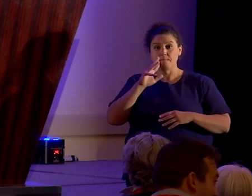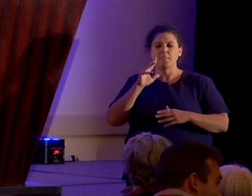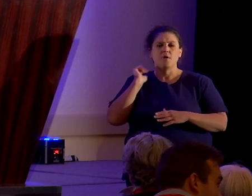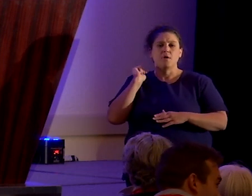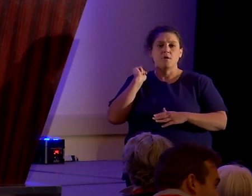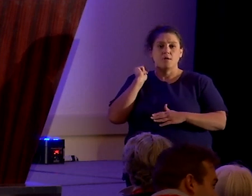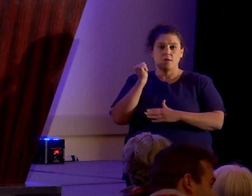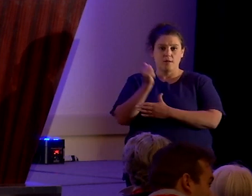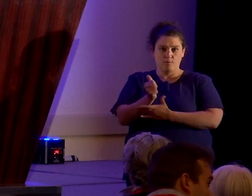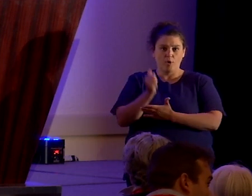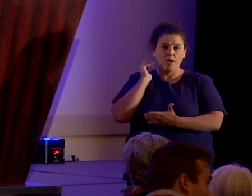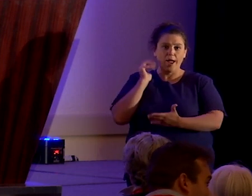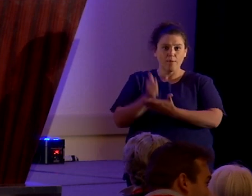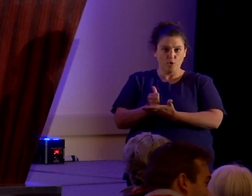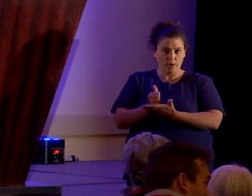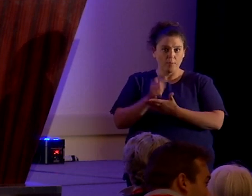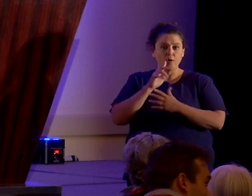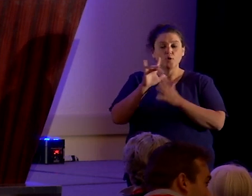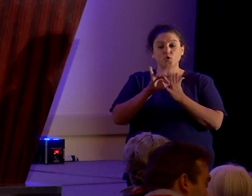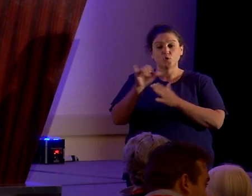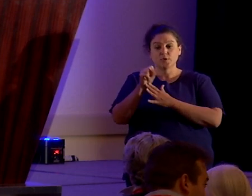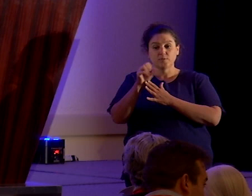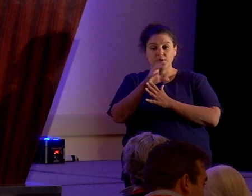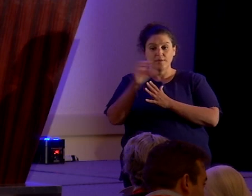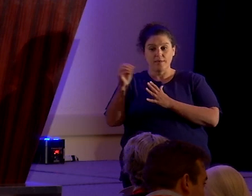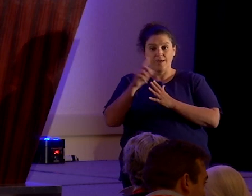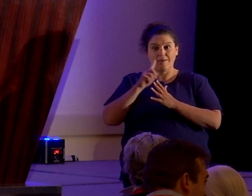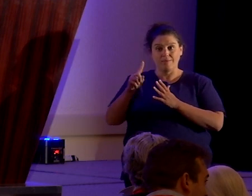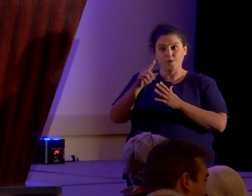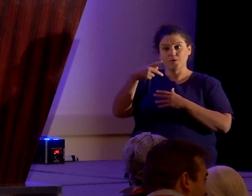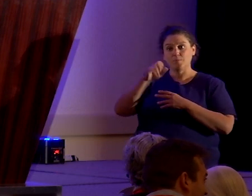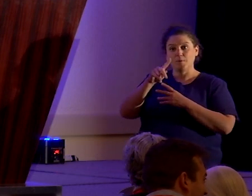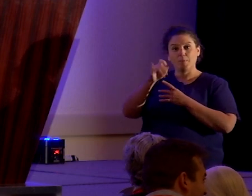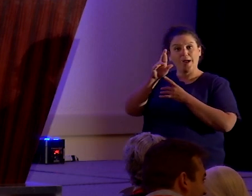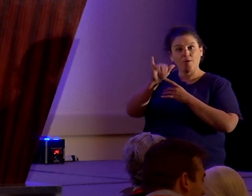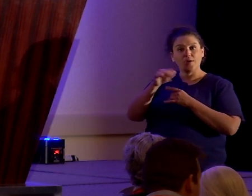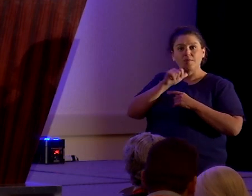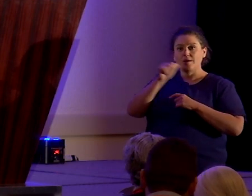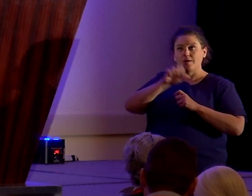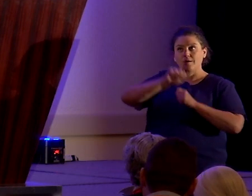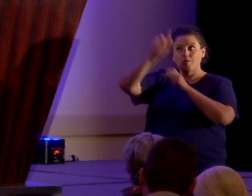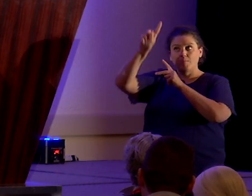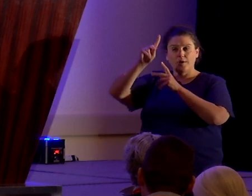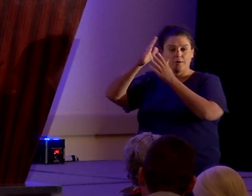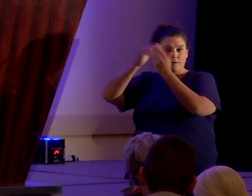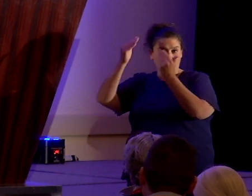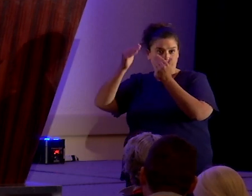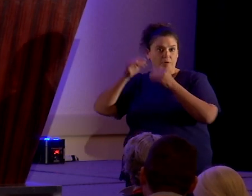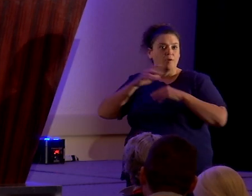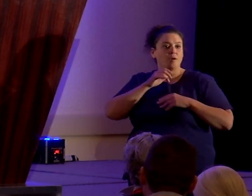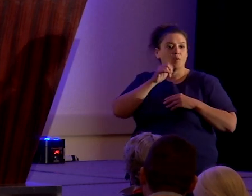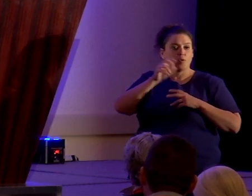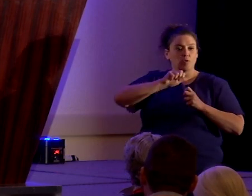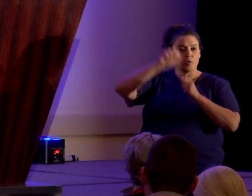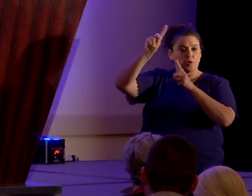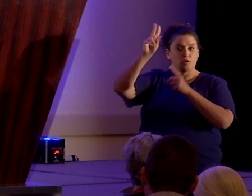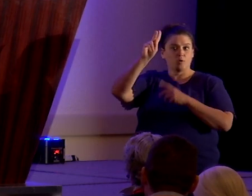plates and the papyri that weren't returned to heaven, or I should have said weren't returned to Kolob.